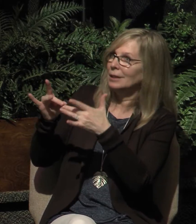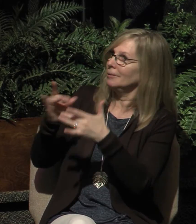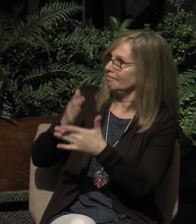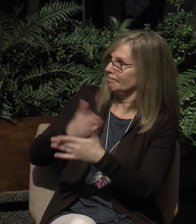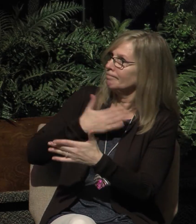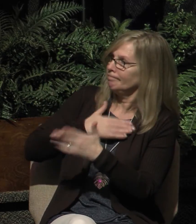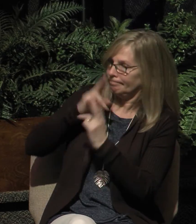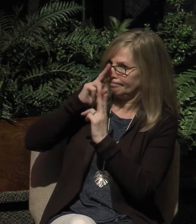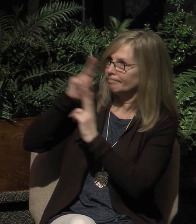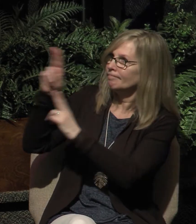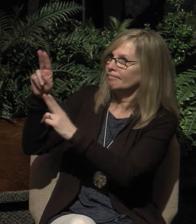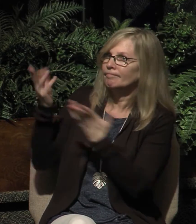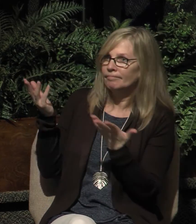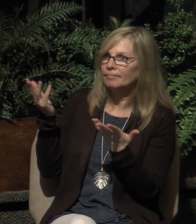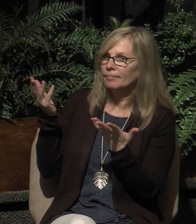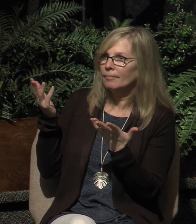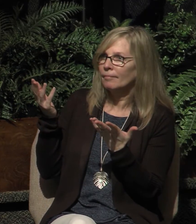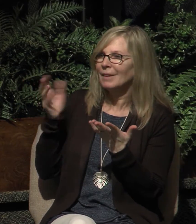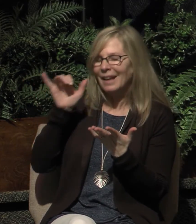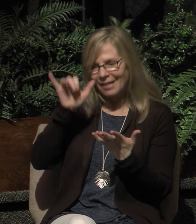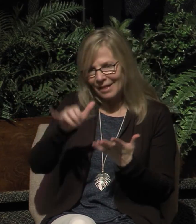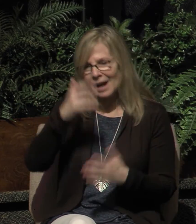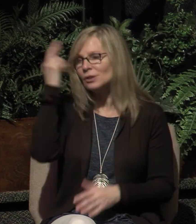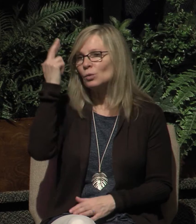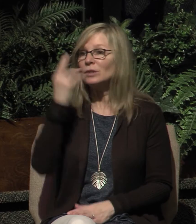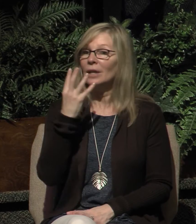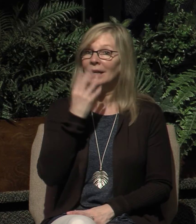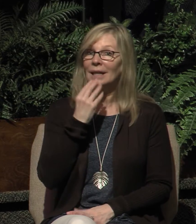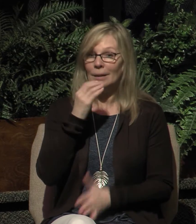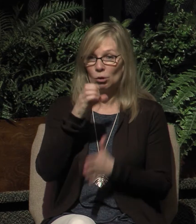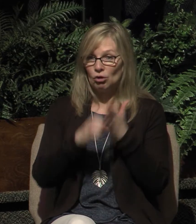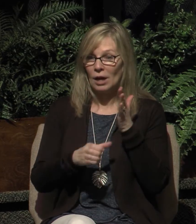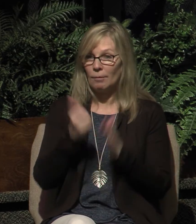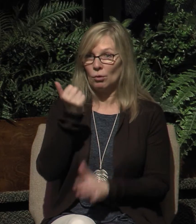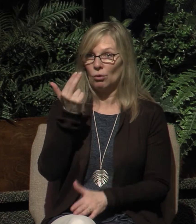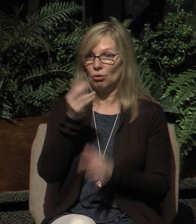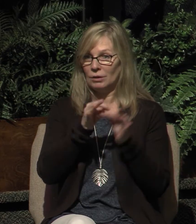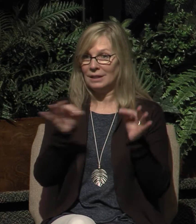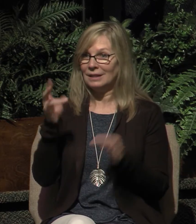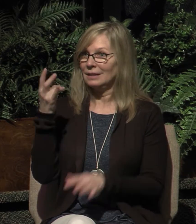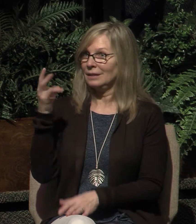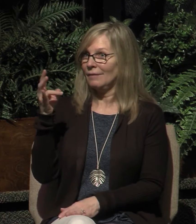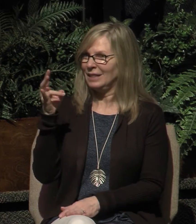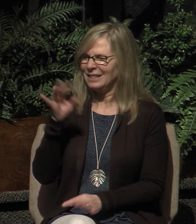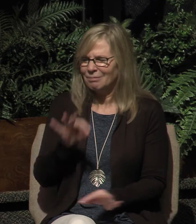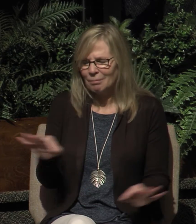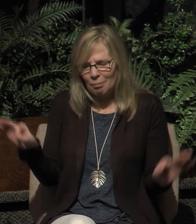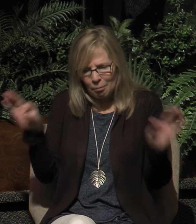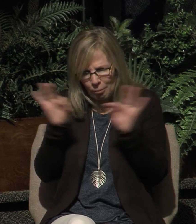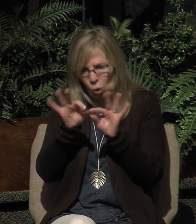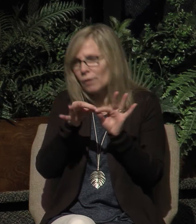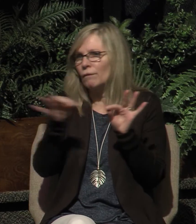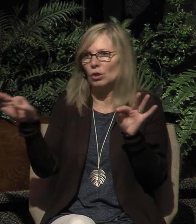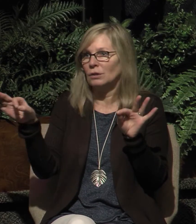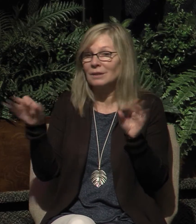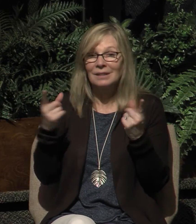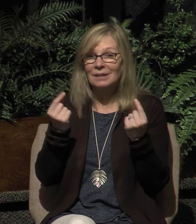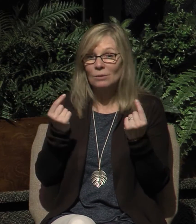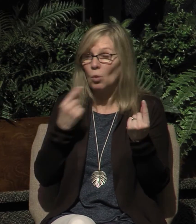This is why, and we've said this before, Hebrews 13, 17 is such an important verse. It states, Obey your leaders and submit